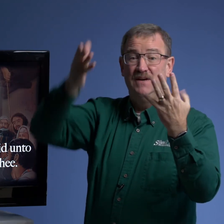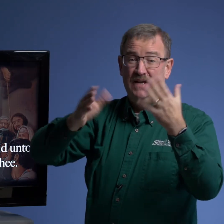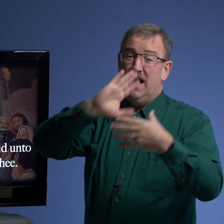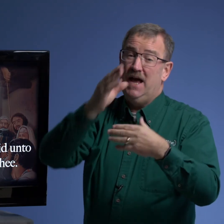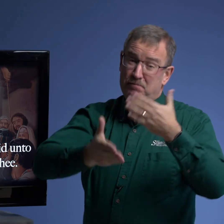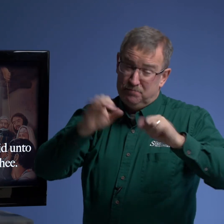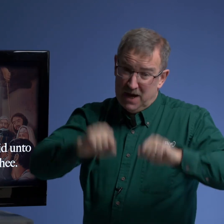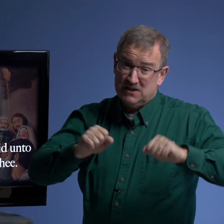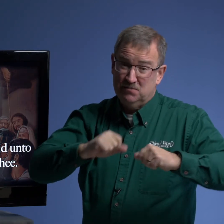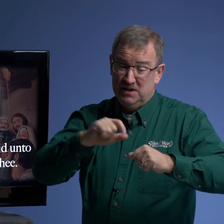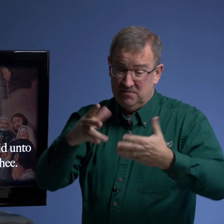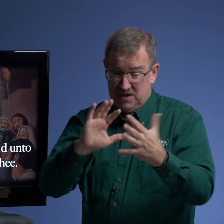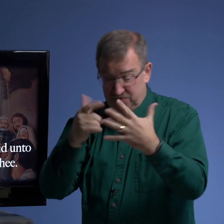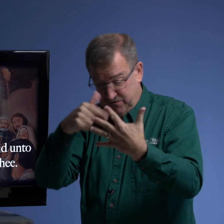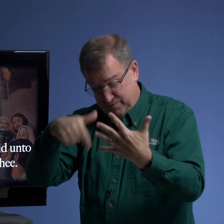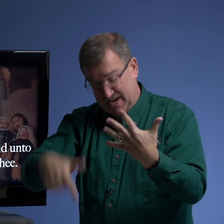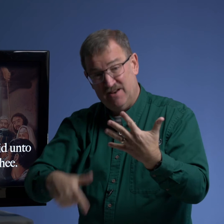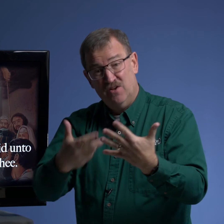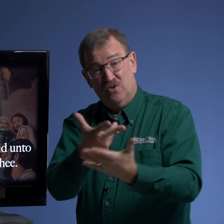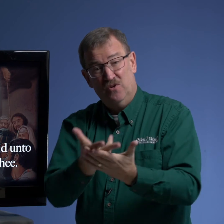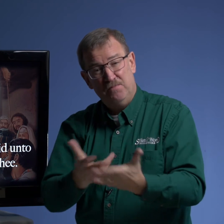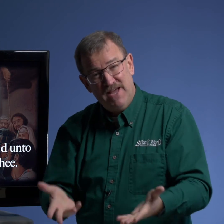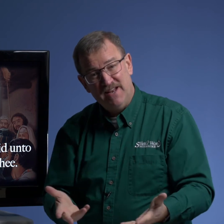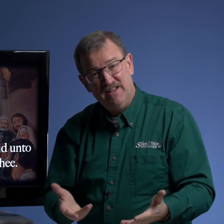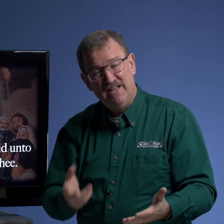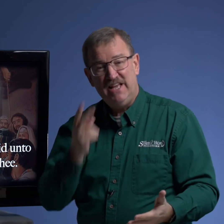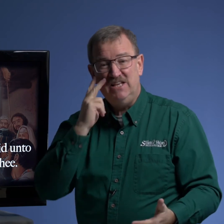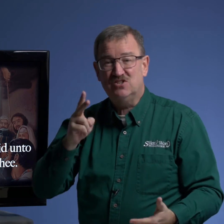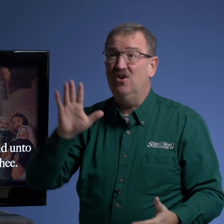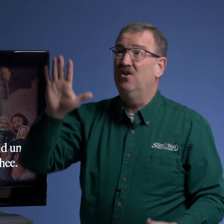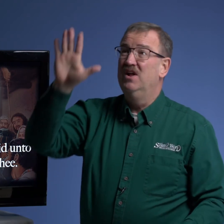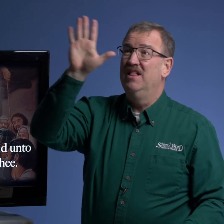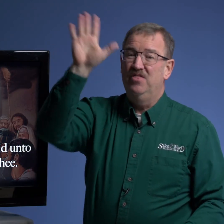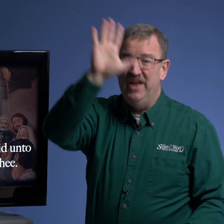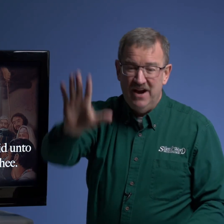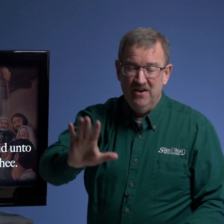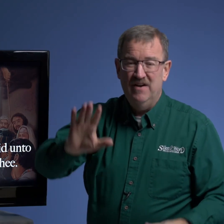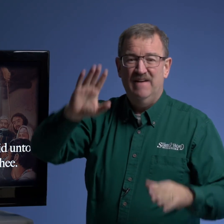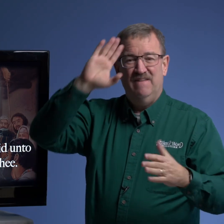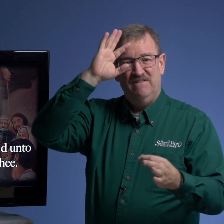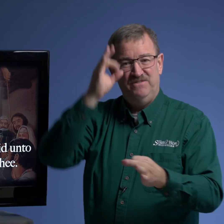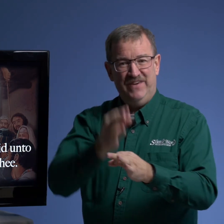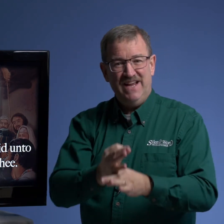and possibly the fifth man and the bed he saw their faith